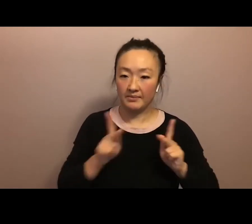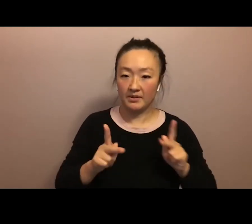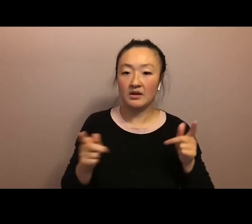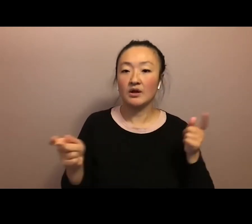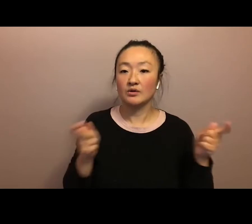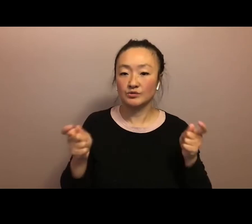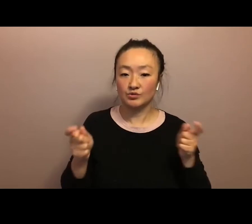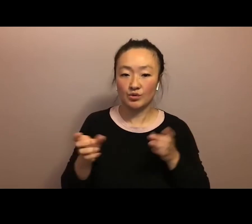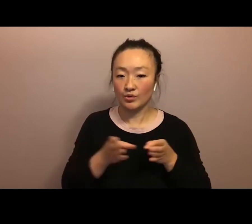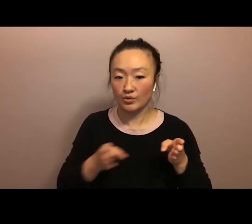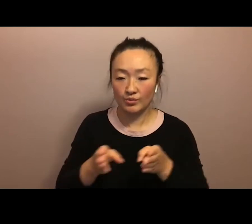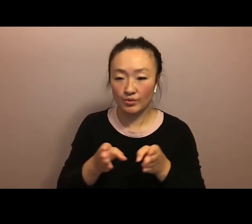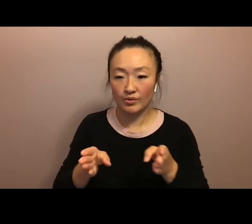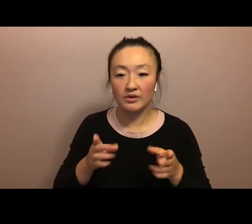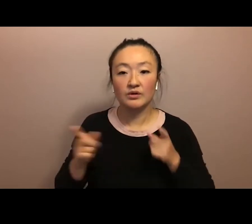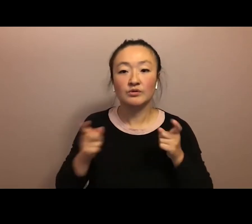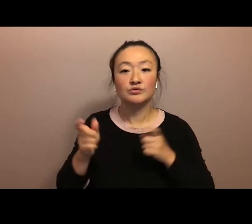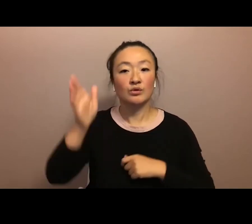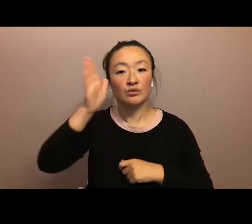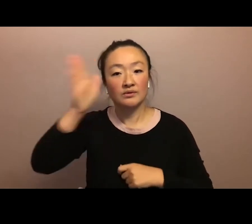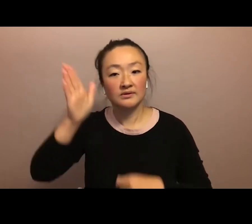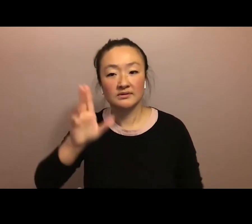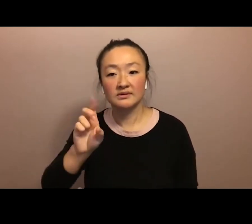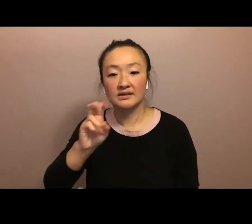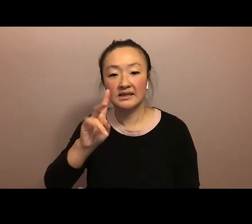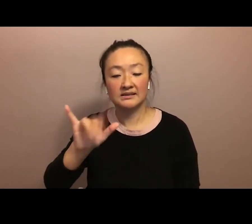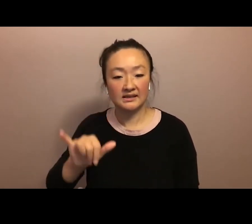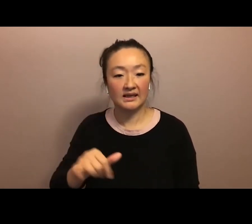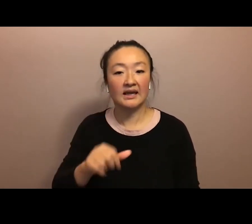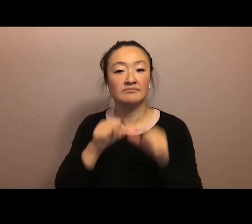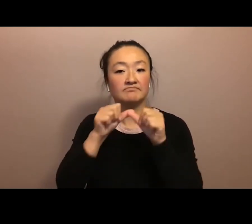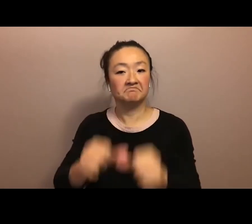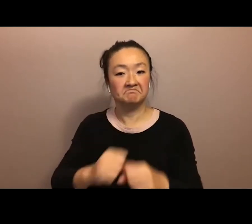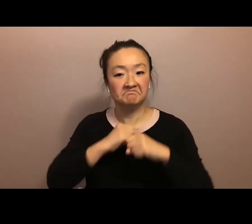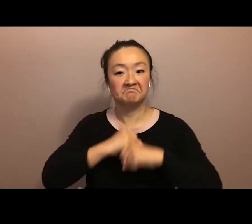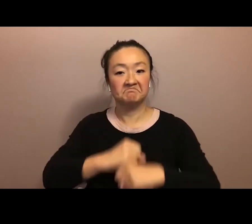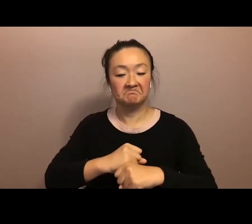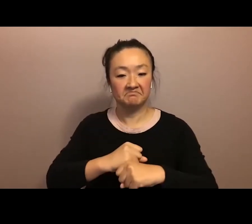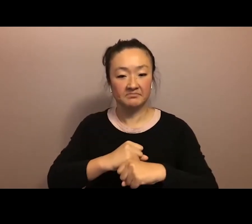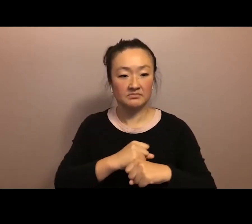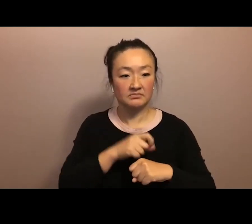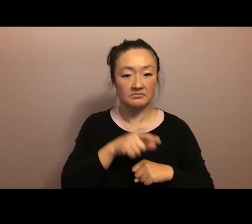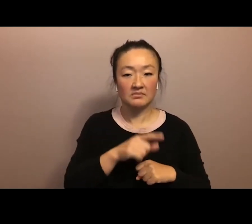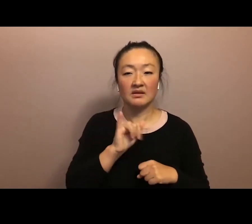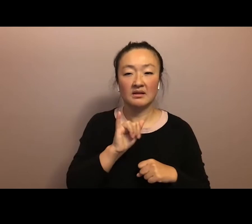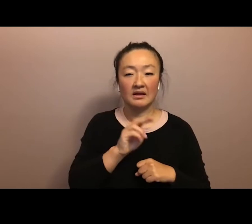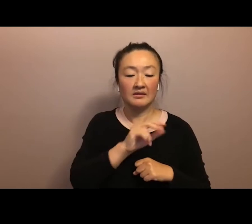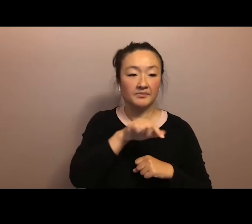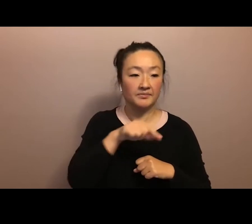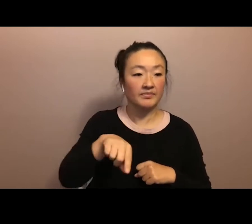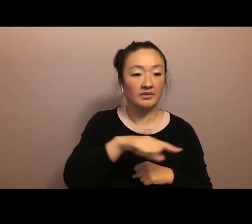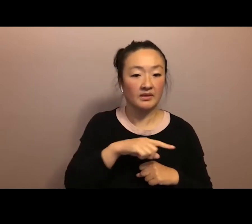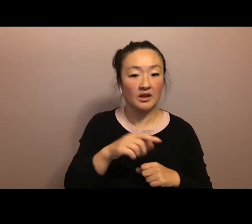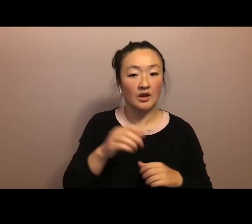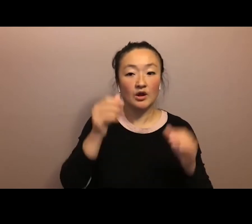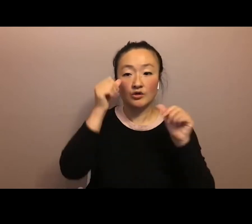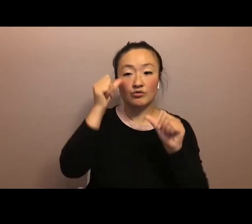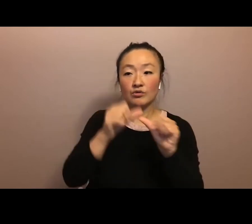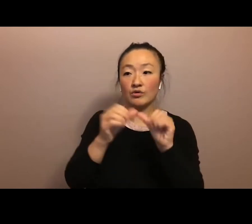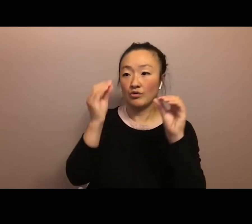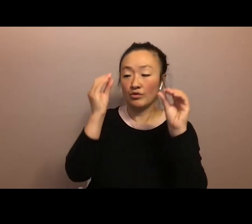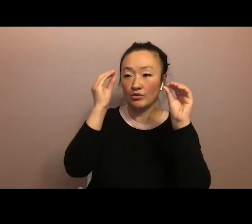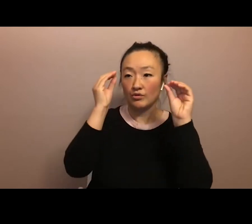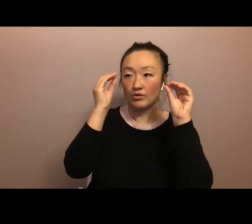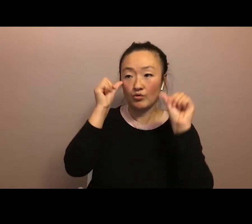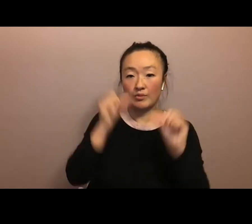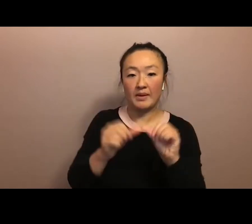controlled our destiny, and continued to protect our aina. When the mana wahine took the road, we remembered the teachings of our kupuna. We